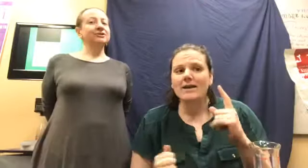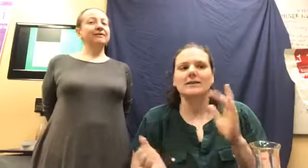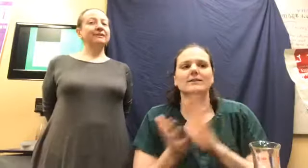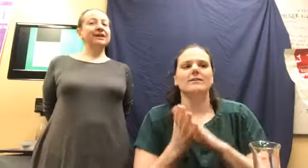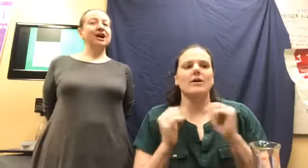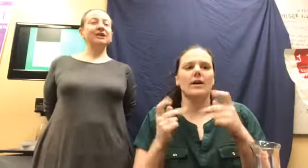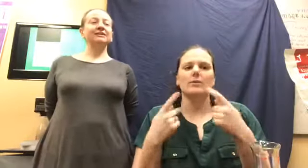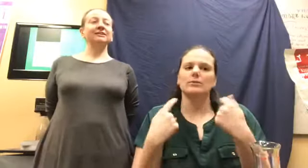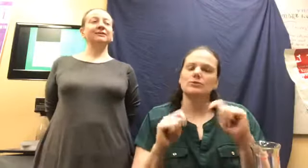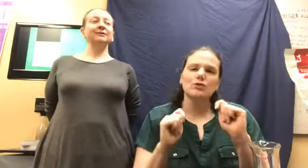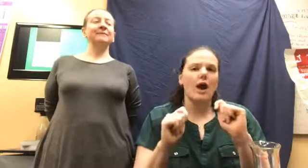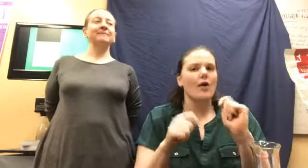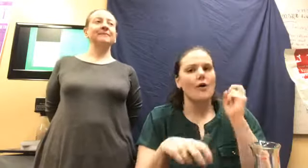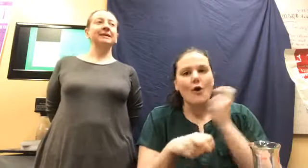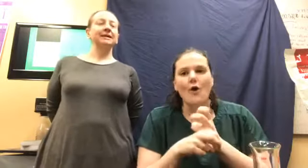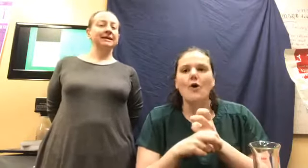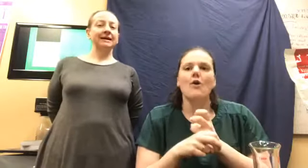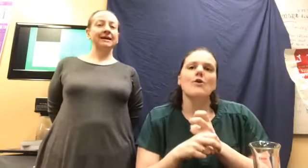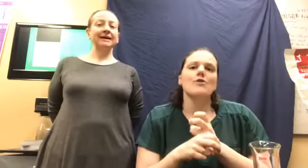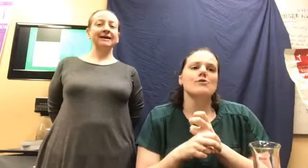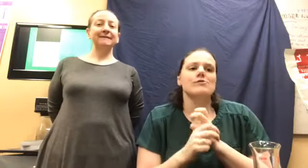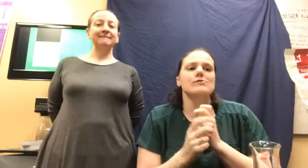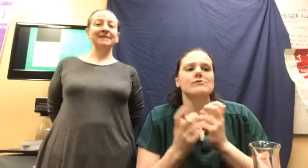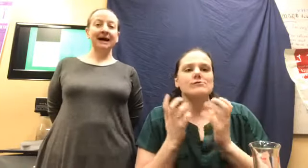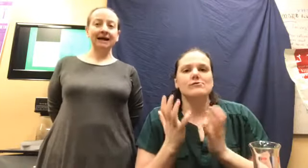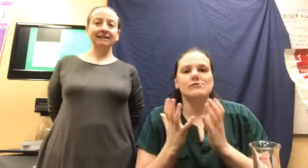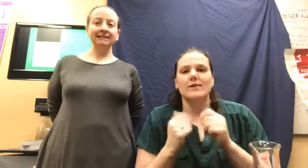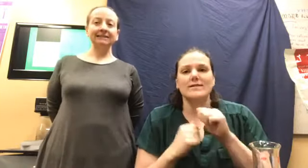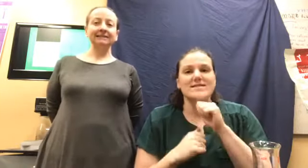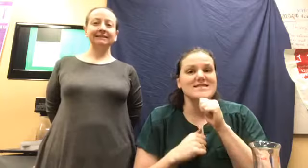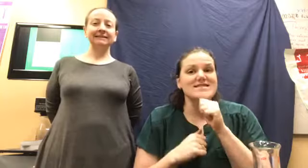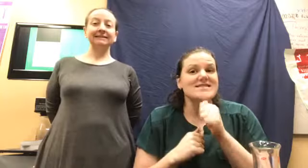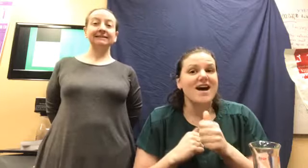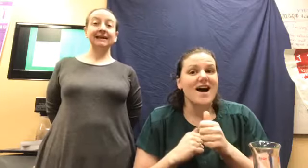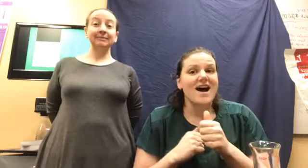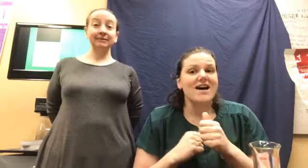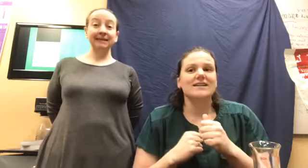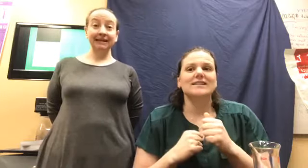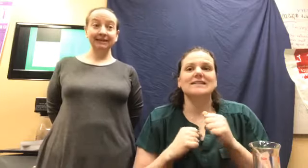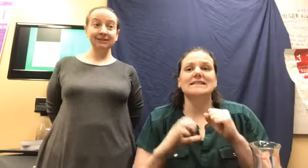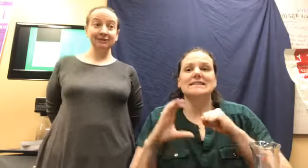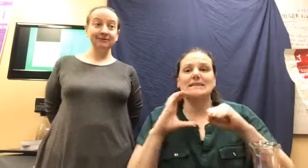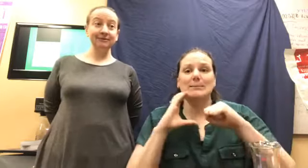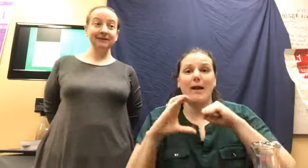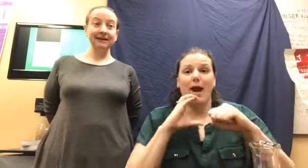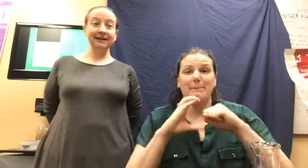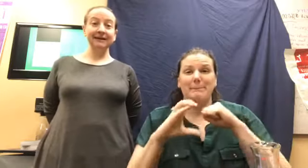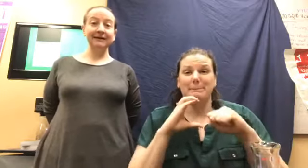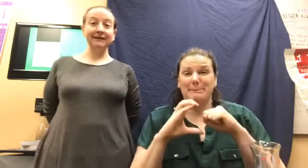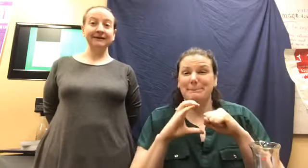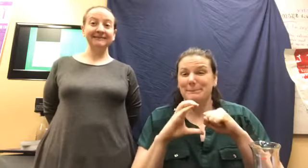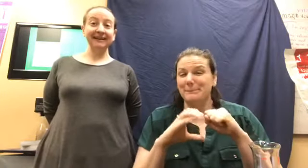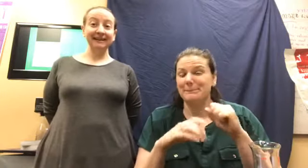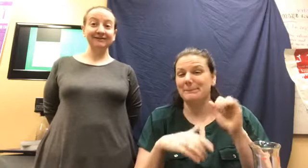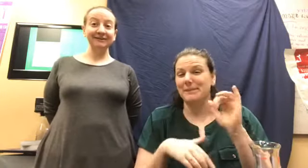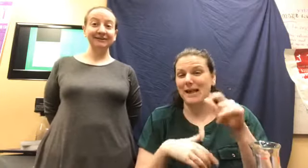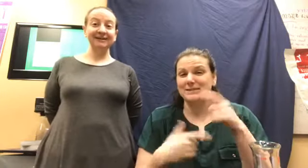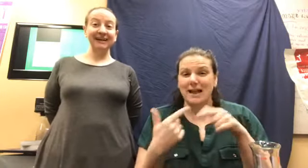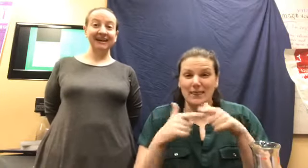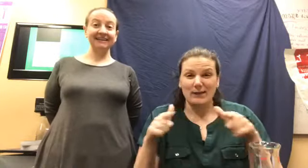try really hard to not simultaneously use sign language and